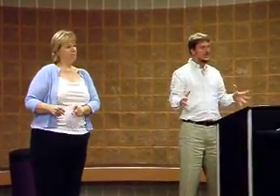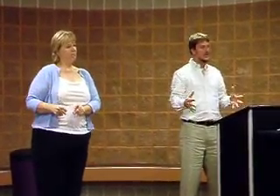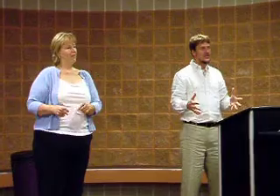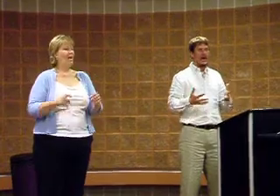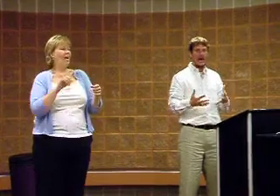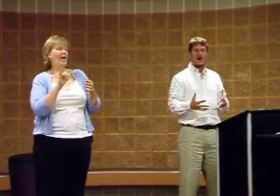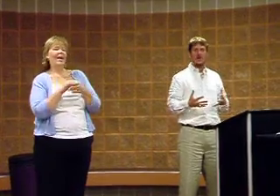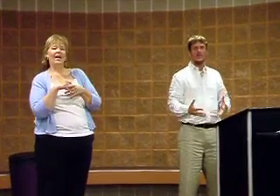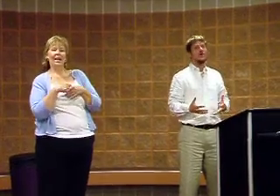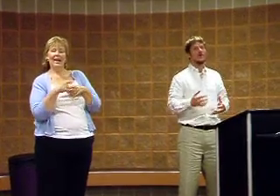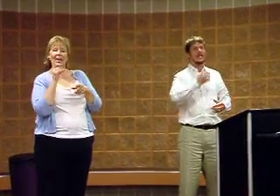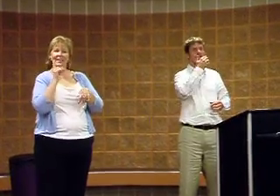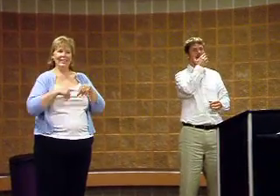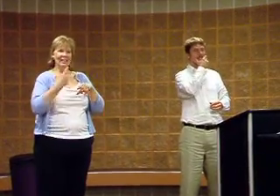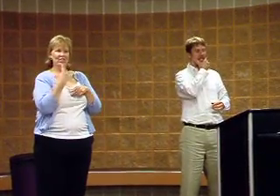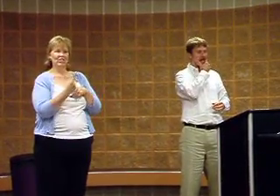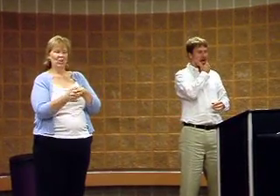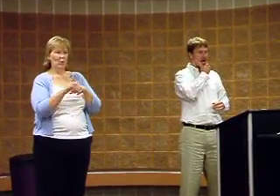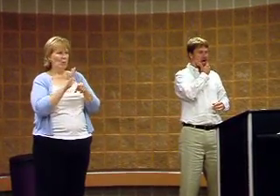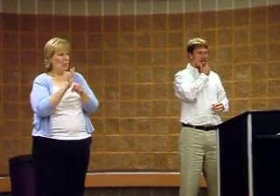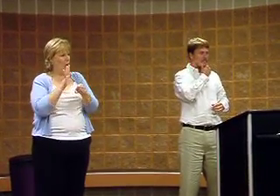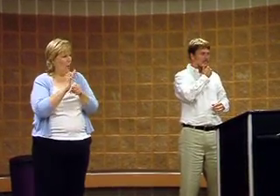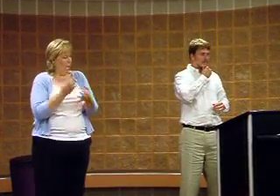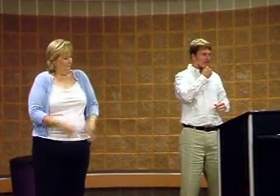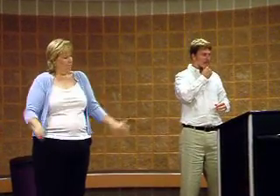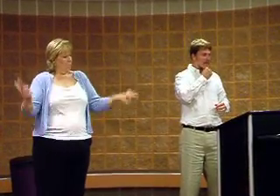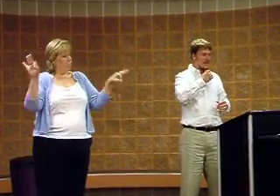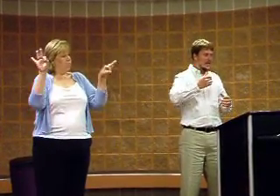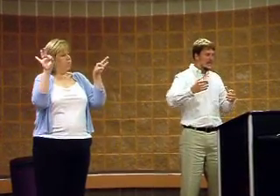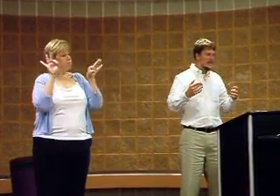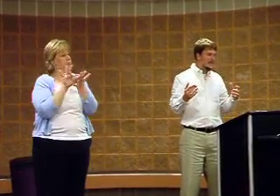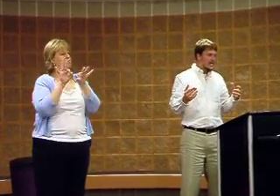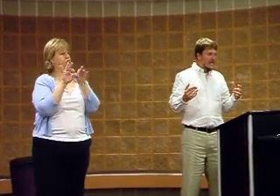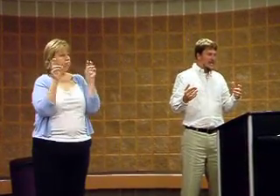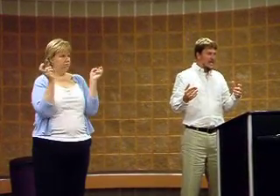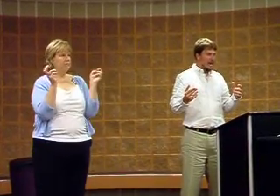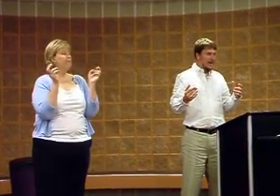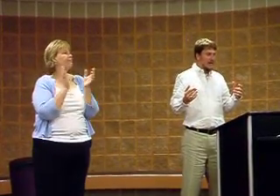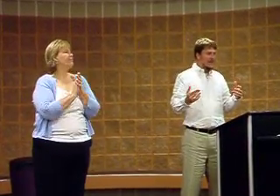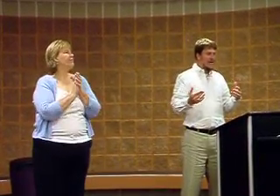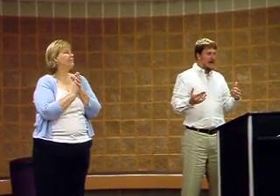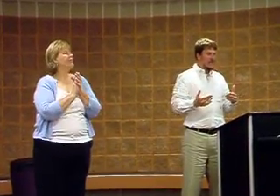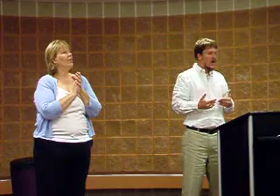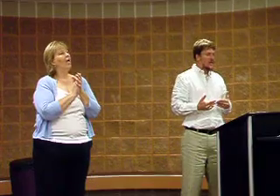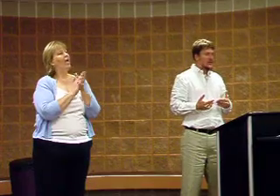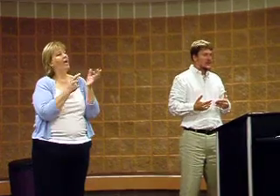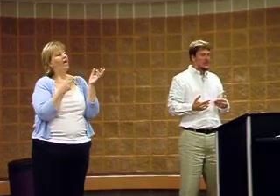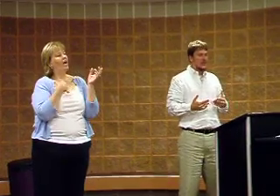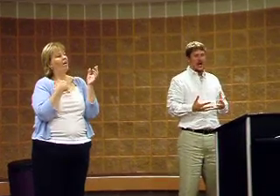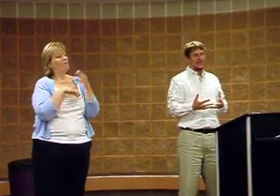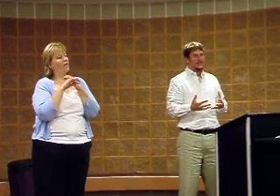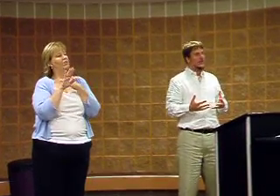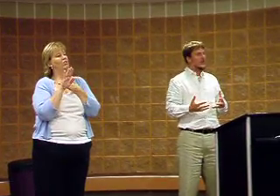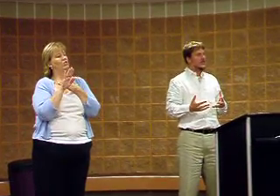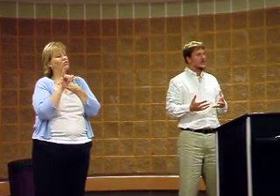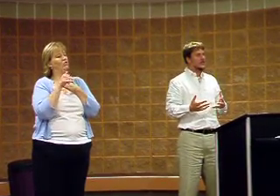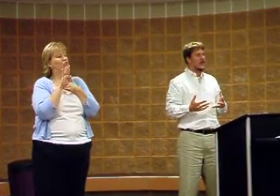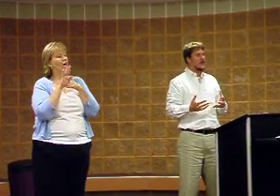stress to you how important that is. I mean, I've gone into job situations where